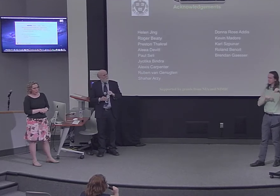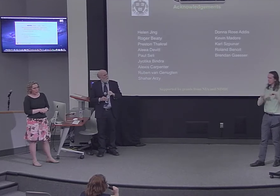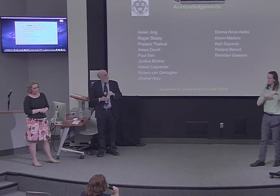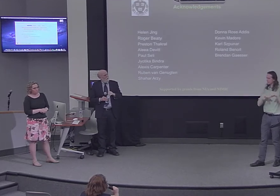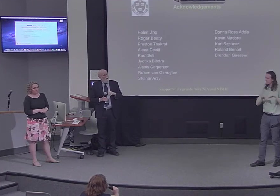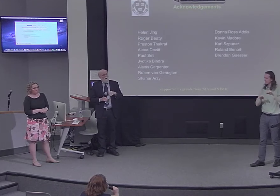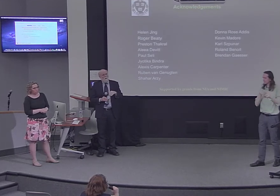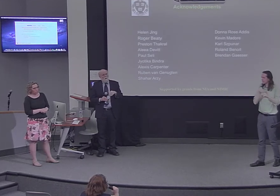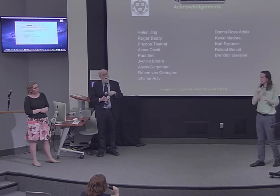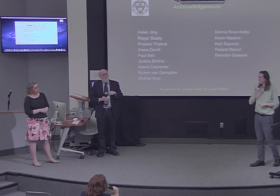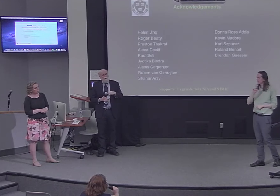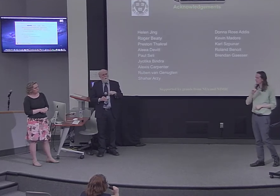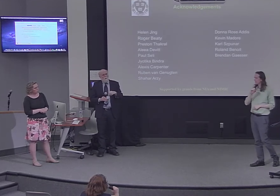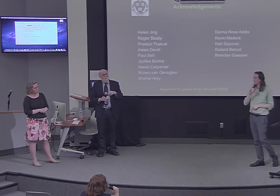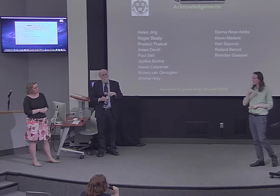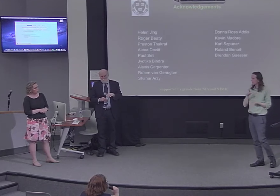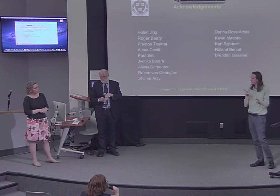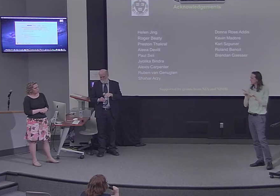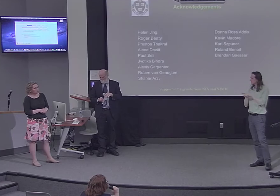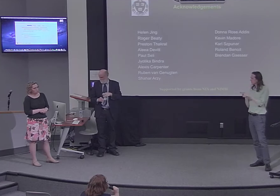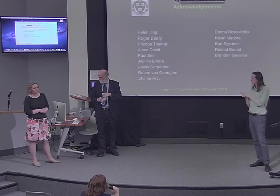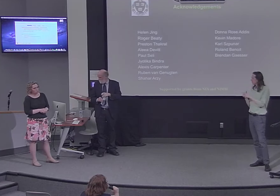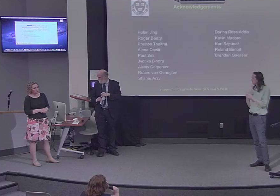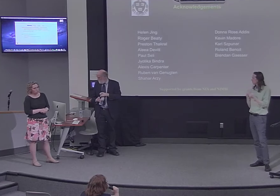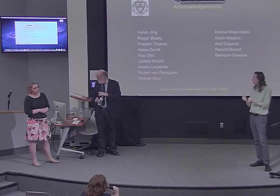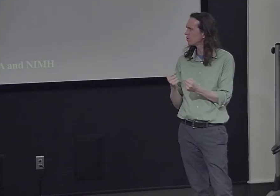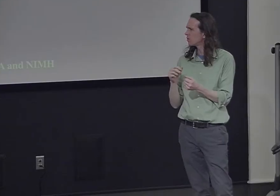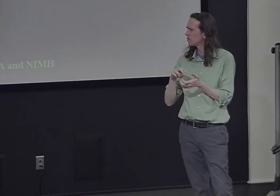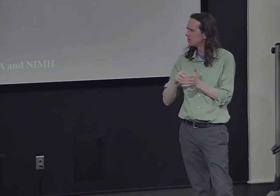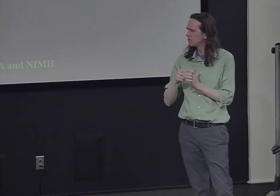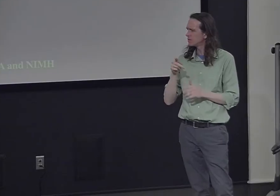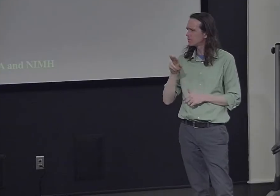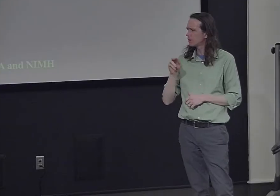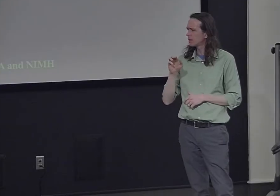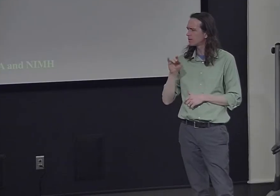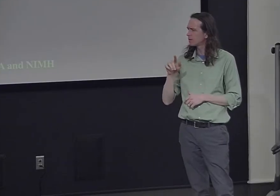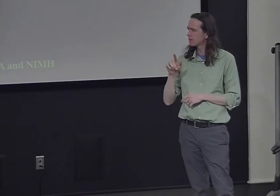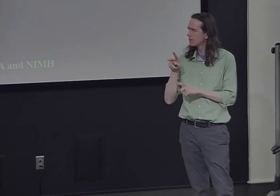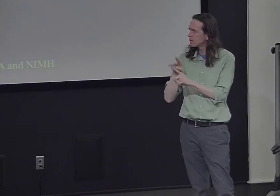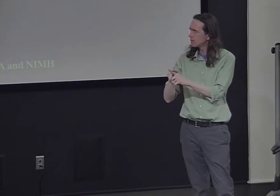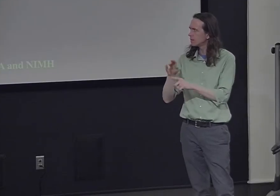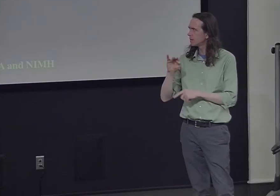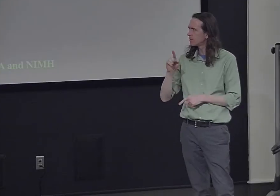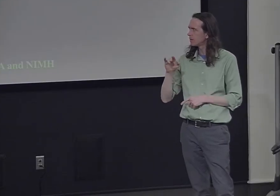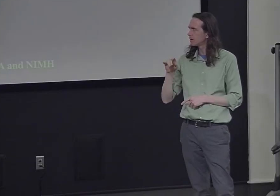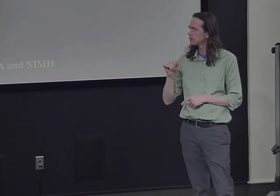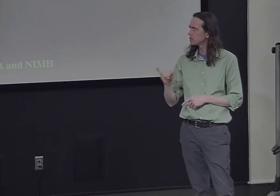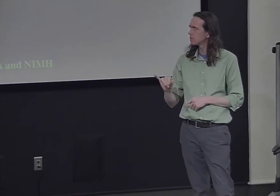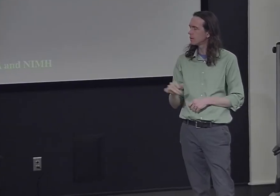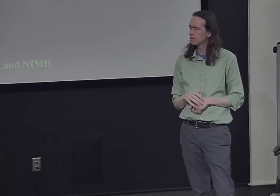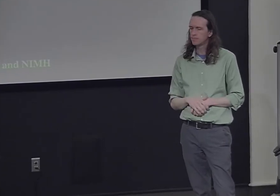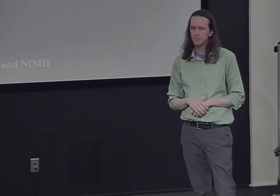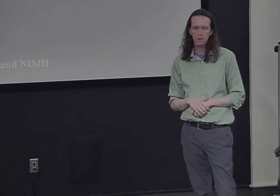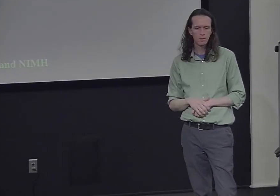your findings about the basic science implications, but they also have strong practical implications as well?